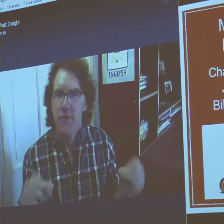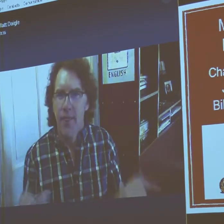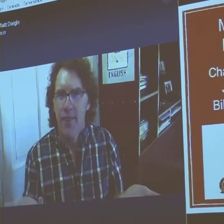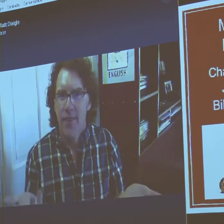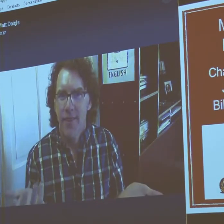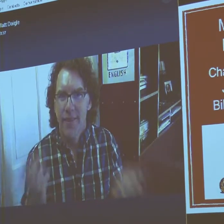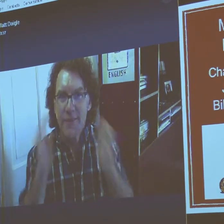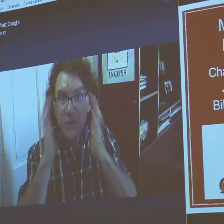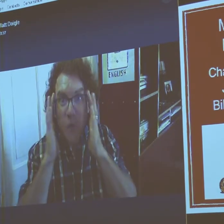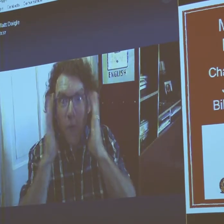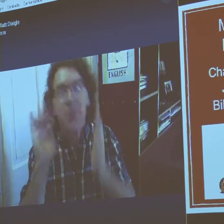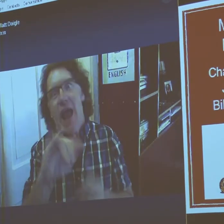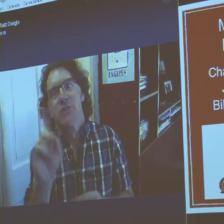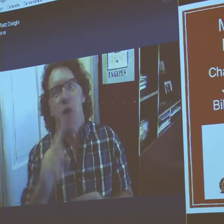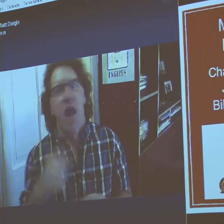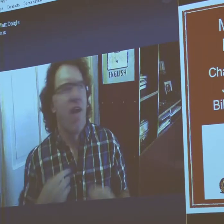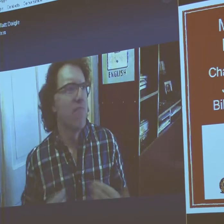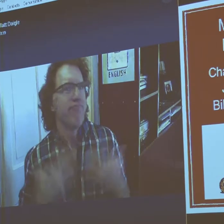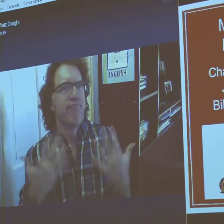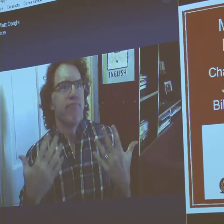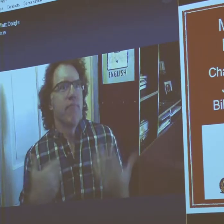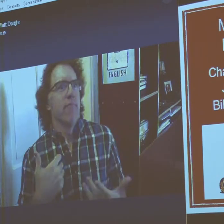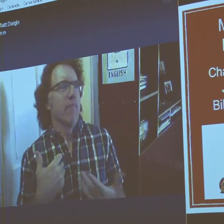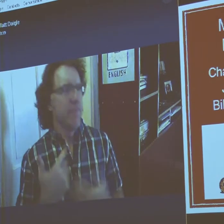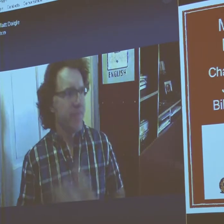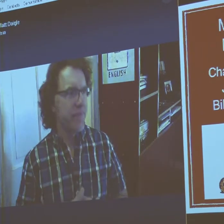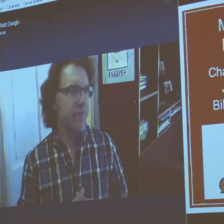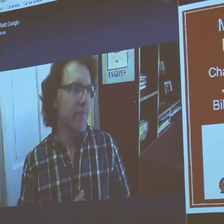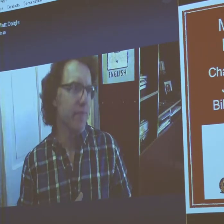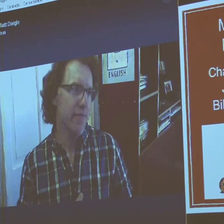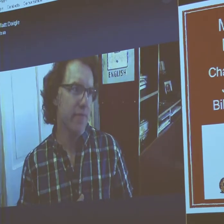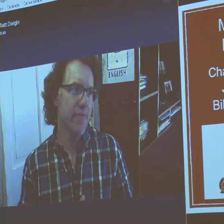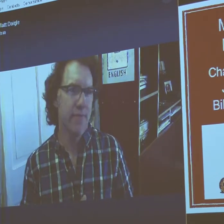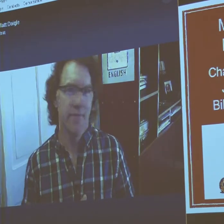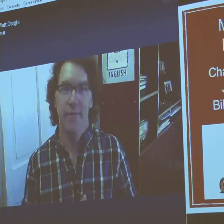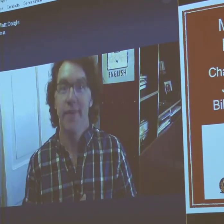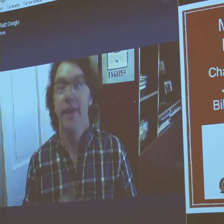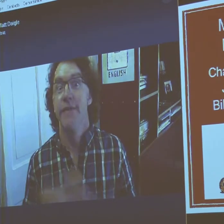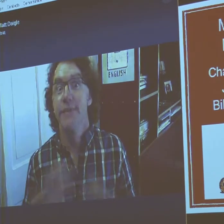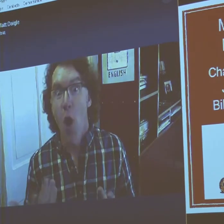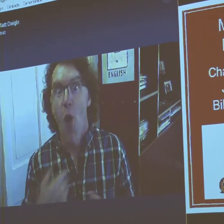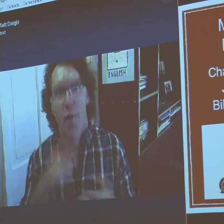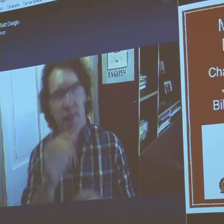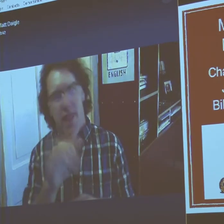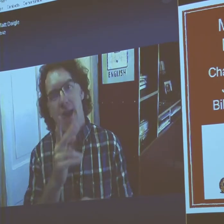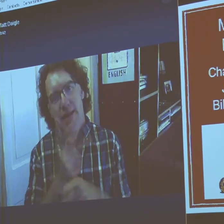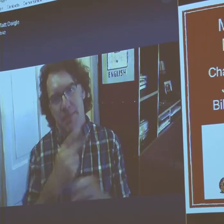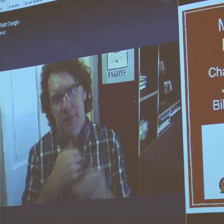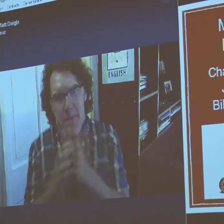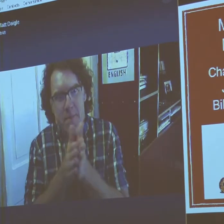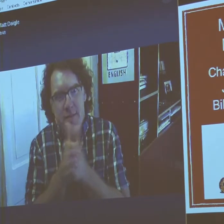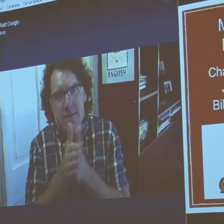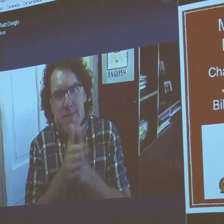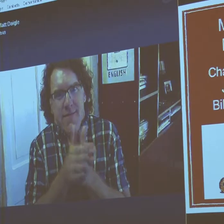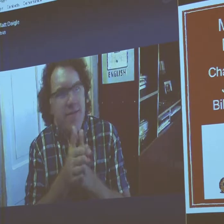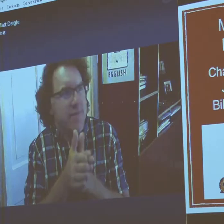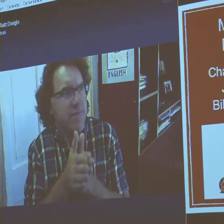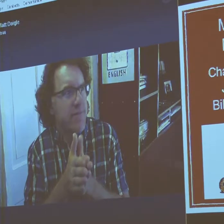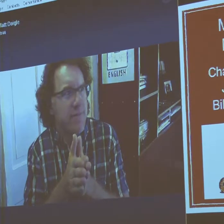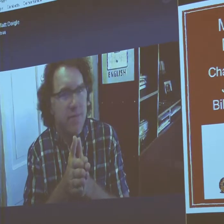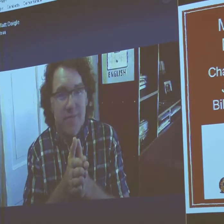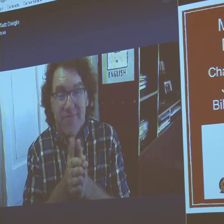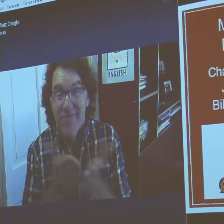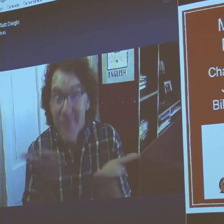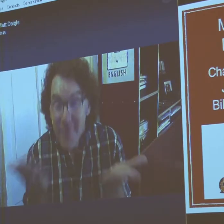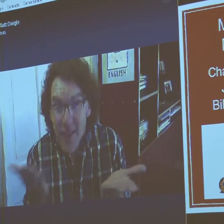Like Gary Larson did. Would end up in a museum. And that's what I wanted. I wanted that for myself. So that got me